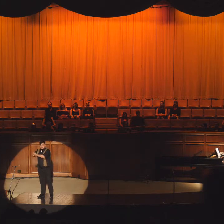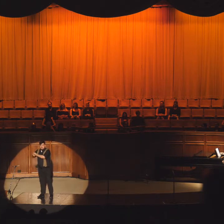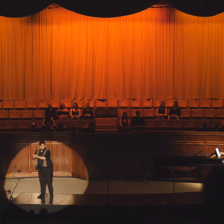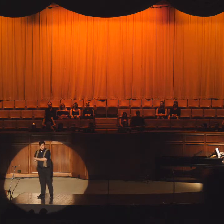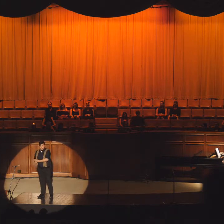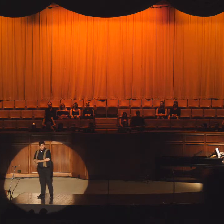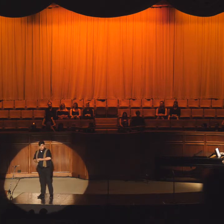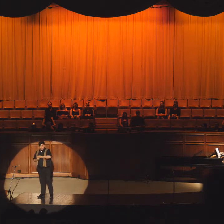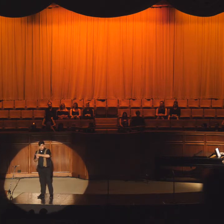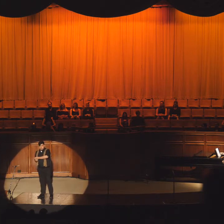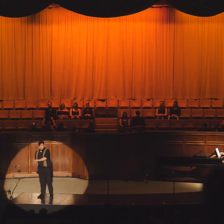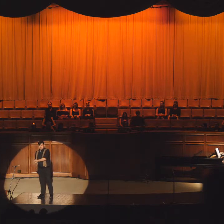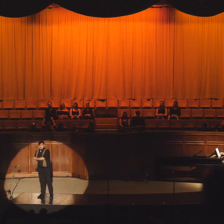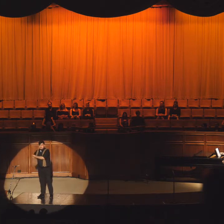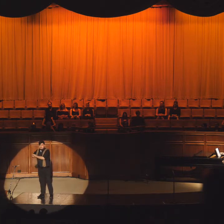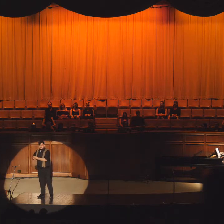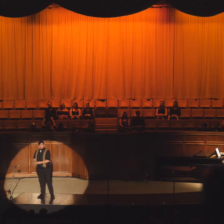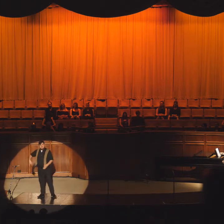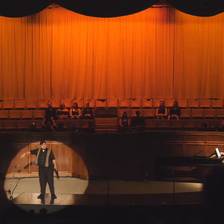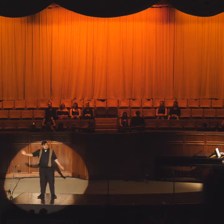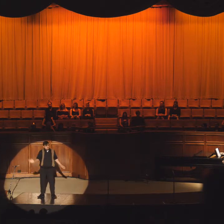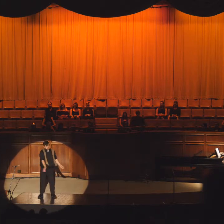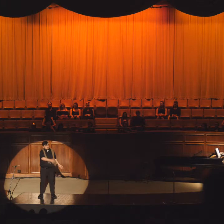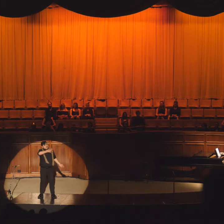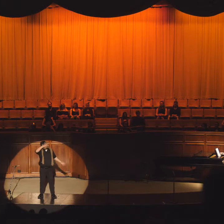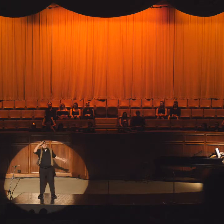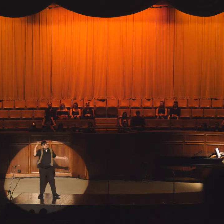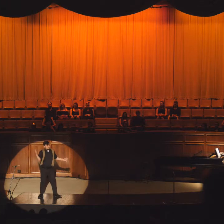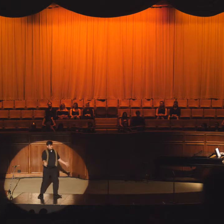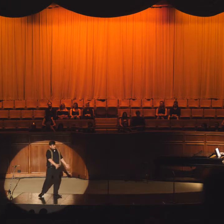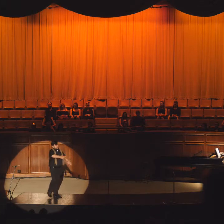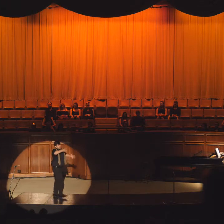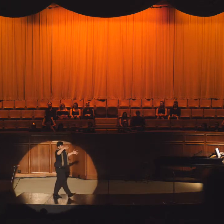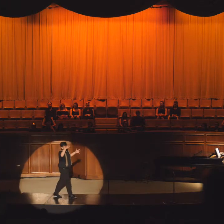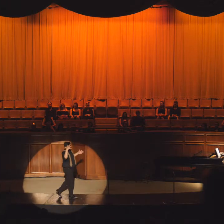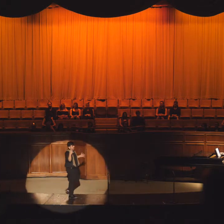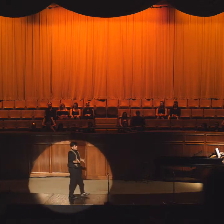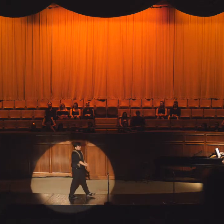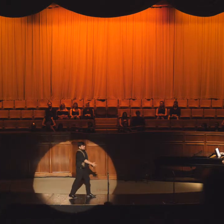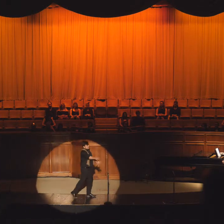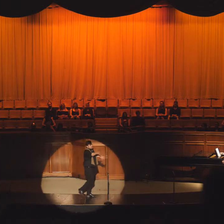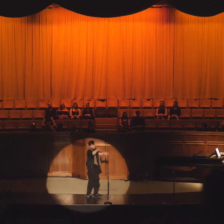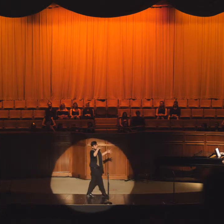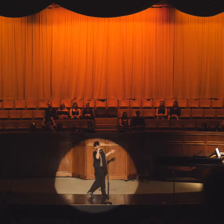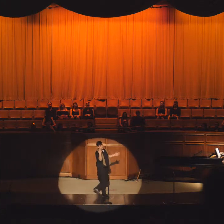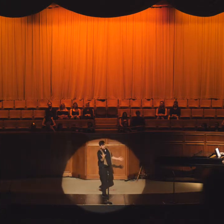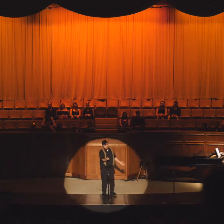waves And the chasmin wind Deep at